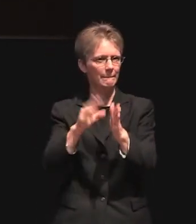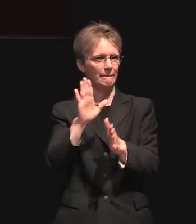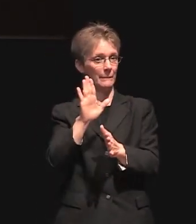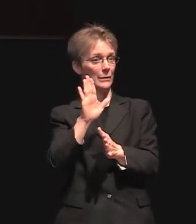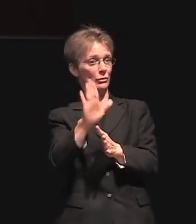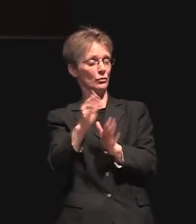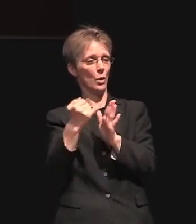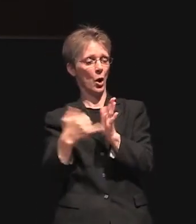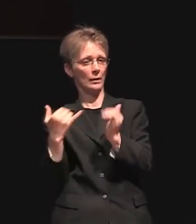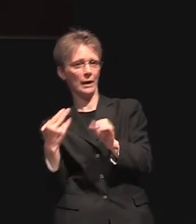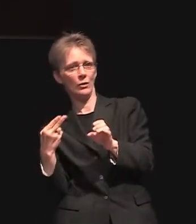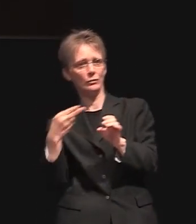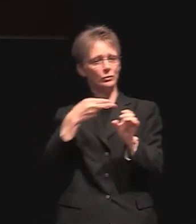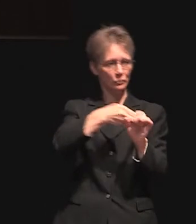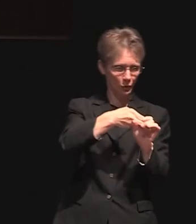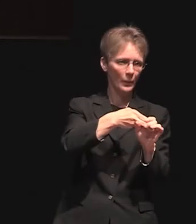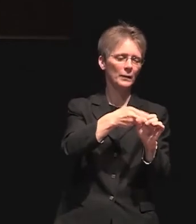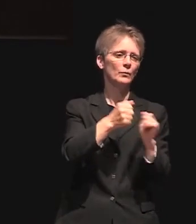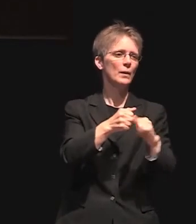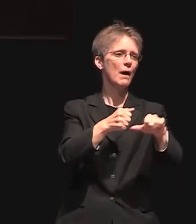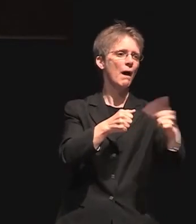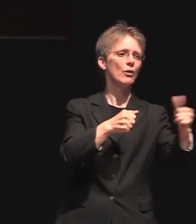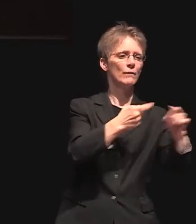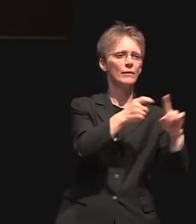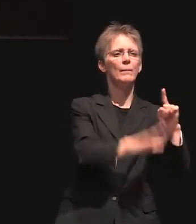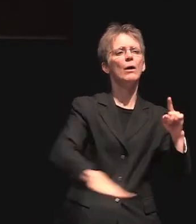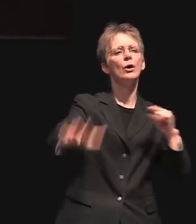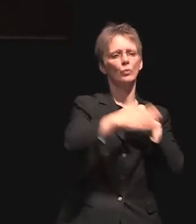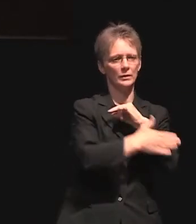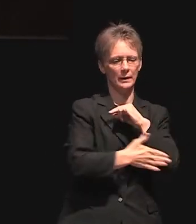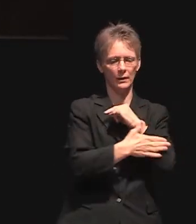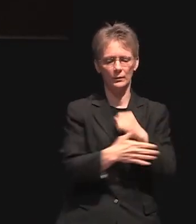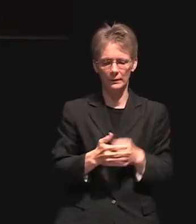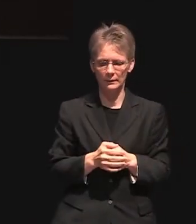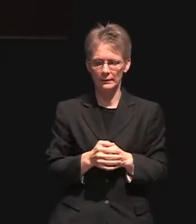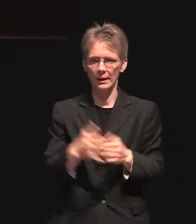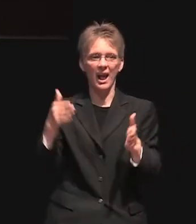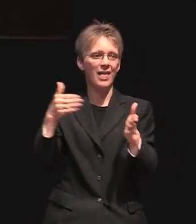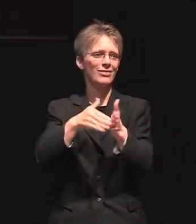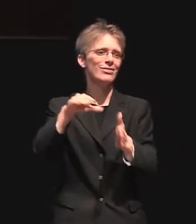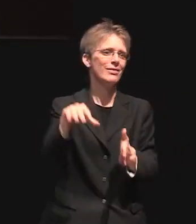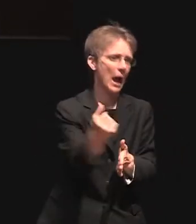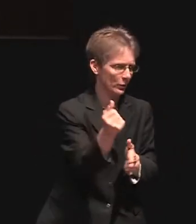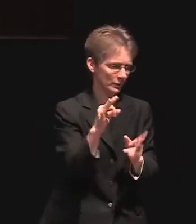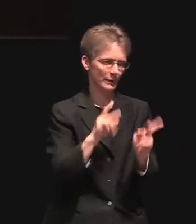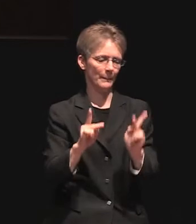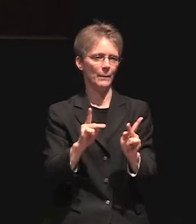country uh in buchanan tunnel uh thousands of people members of congress